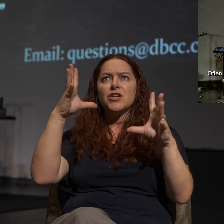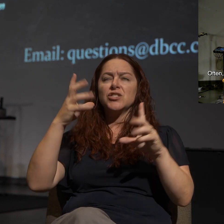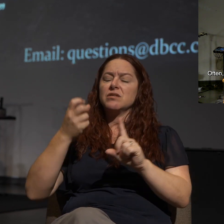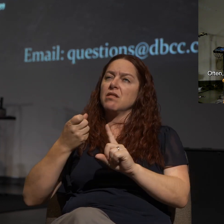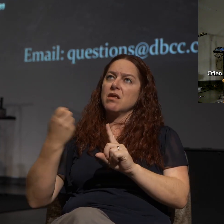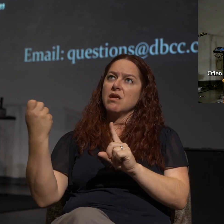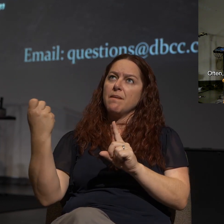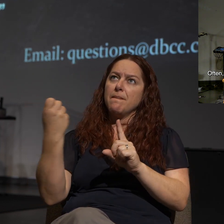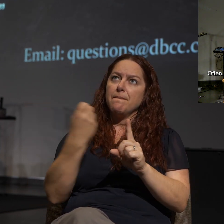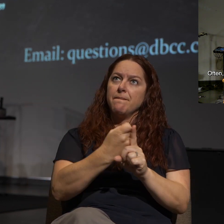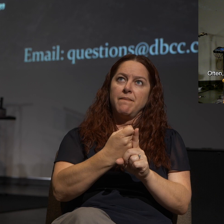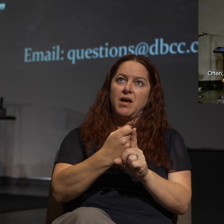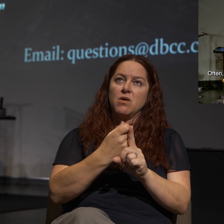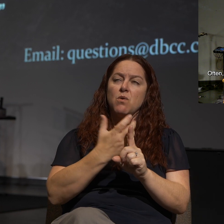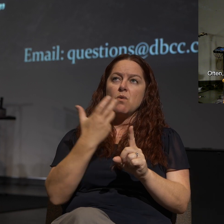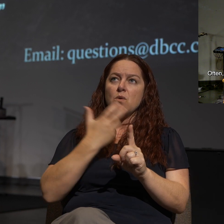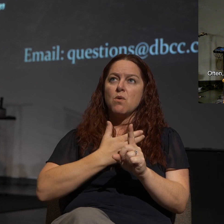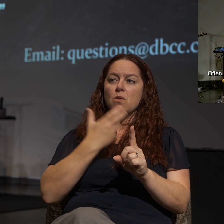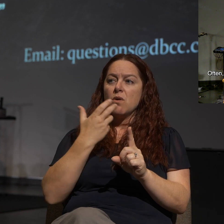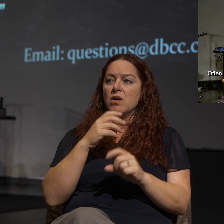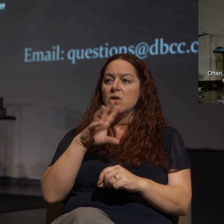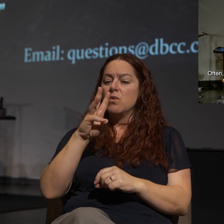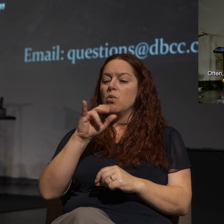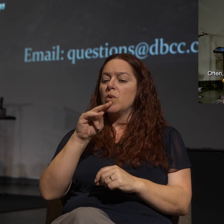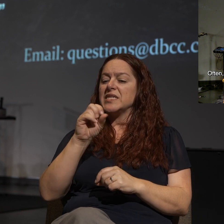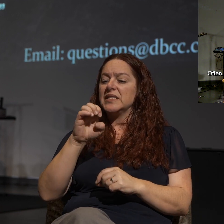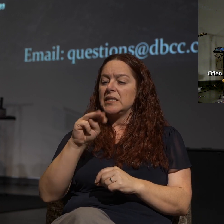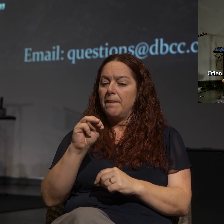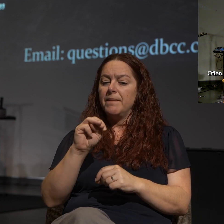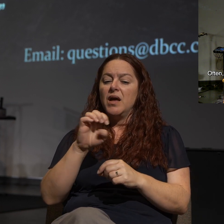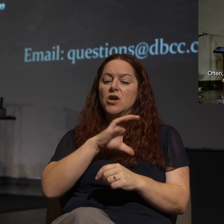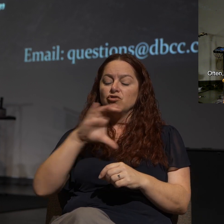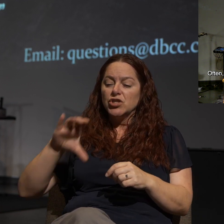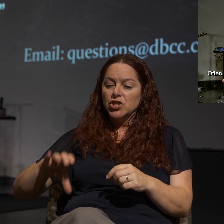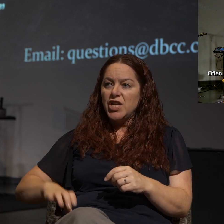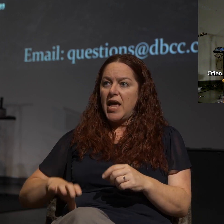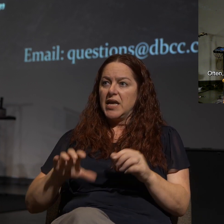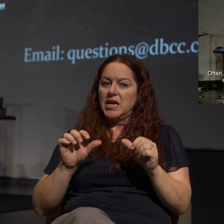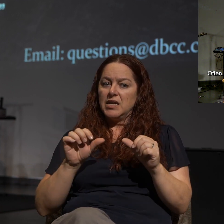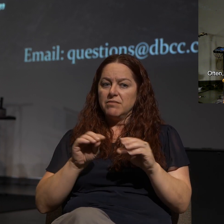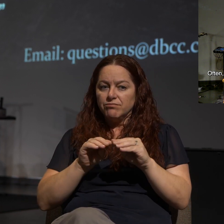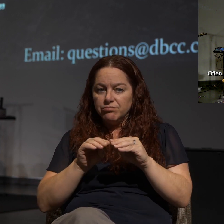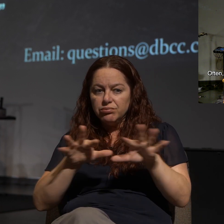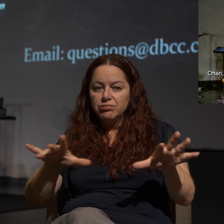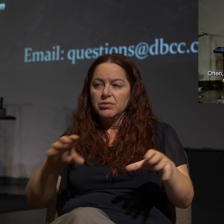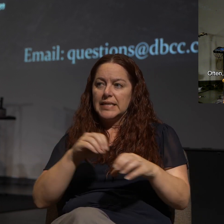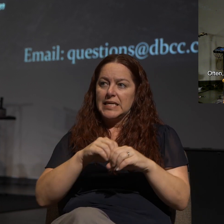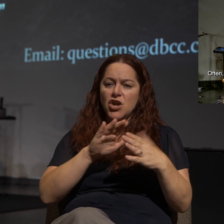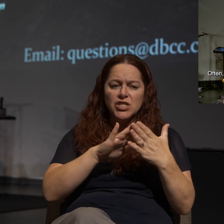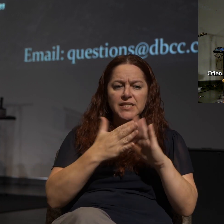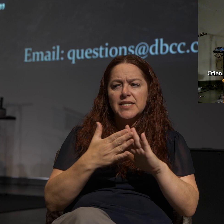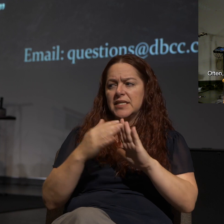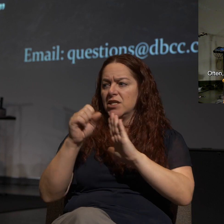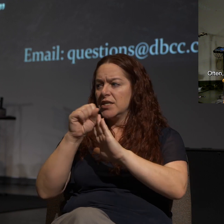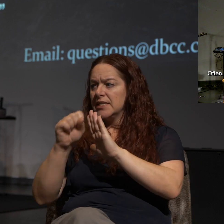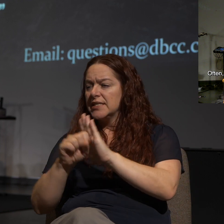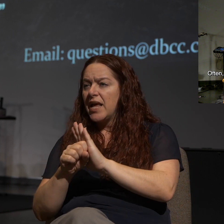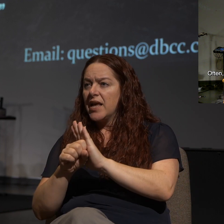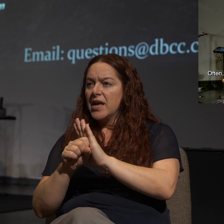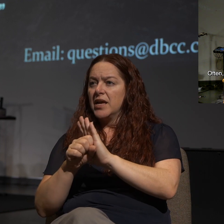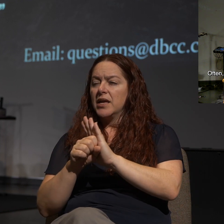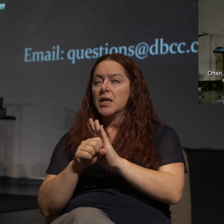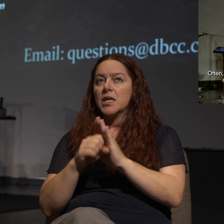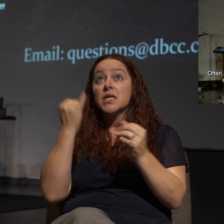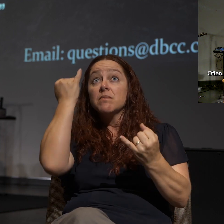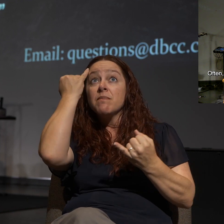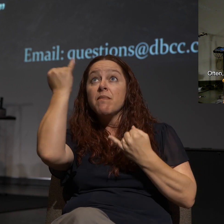could have in our communities, in our city, in our state. Imagine